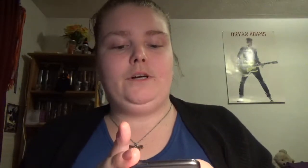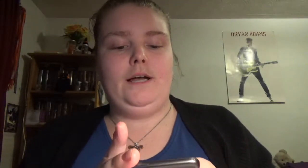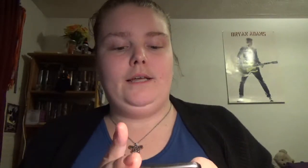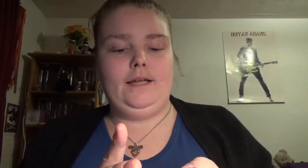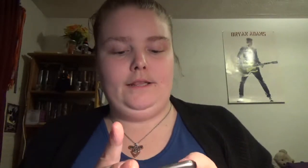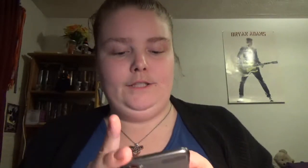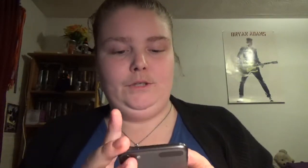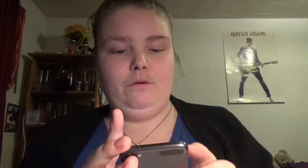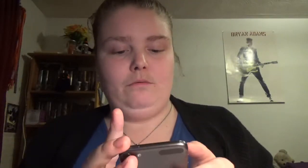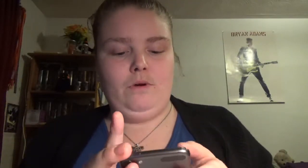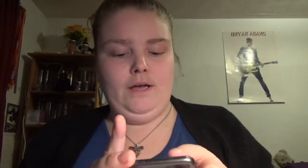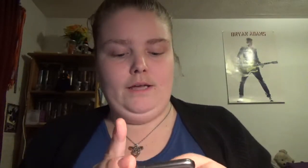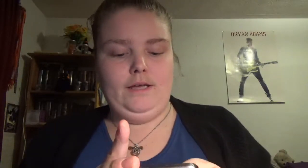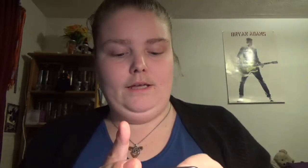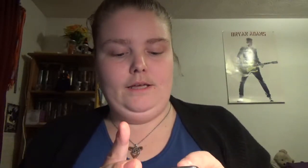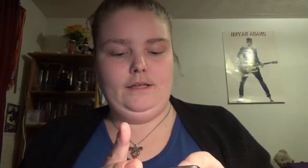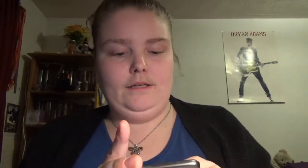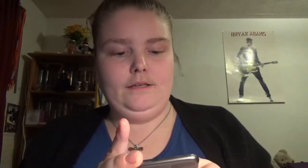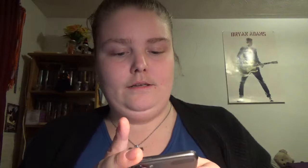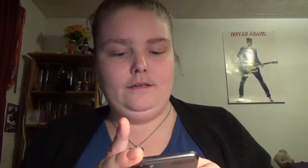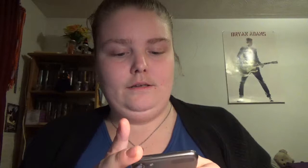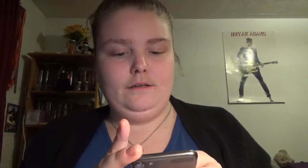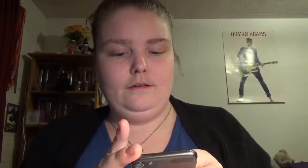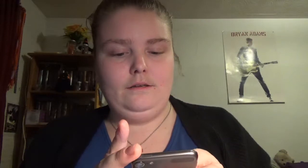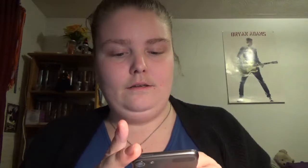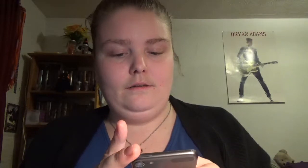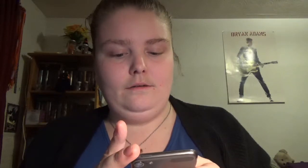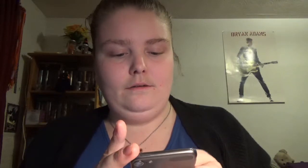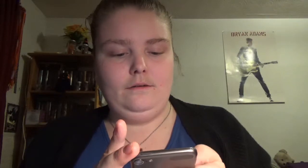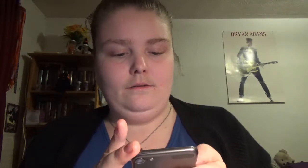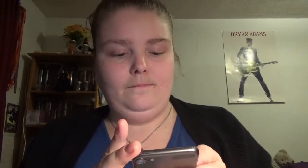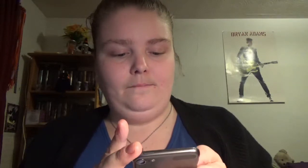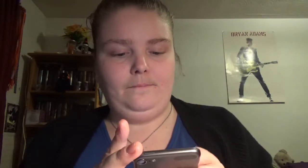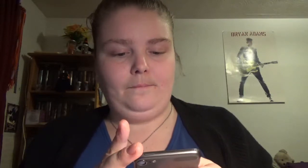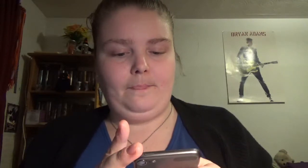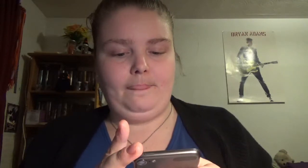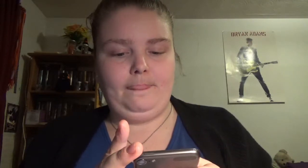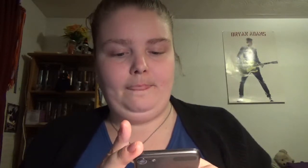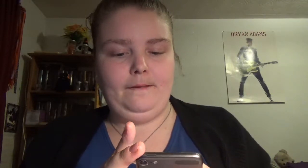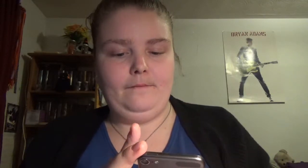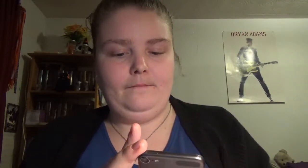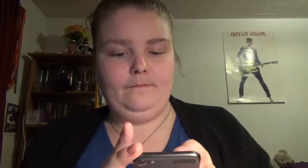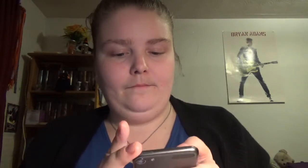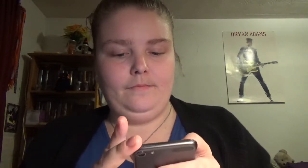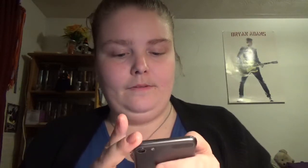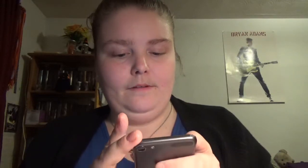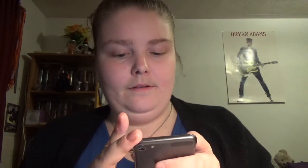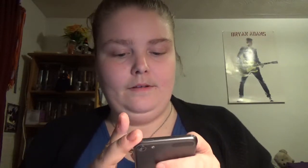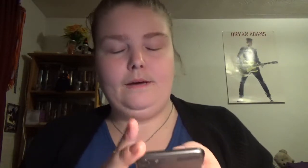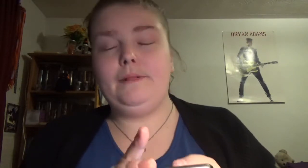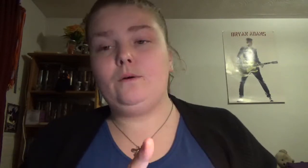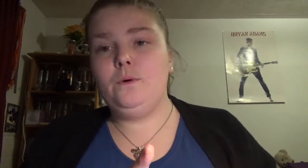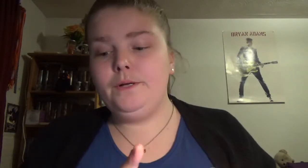I get this right yeah Blackwood